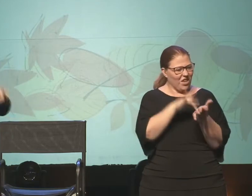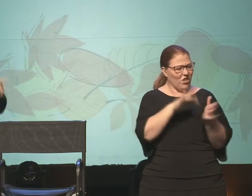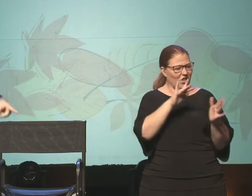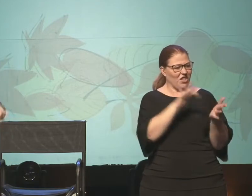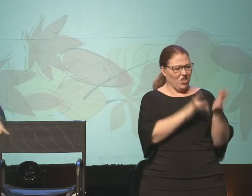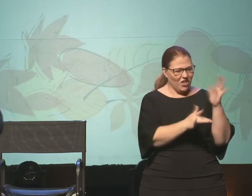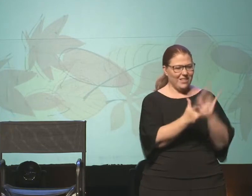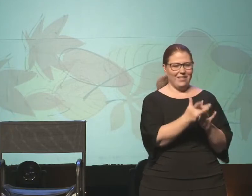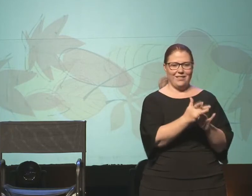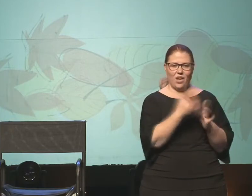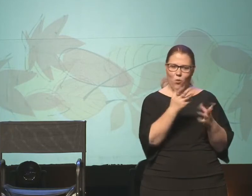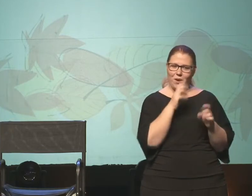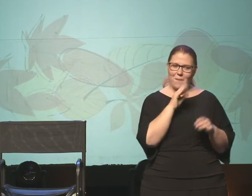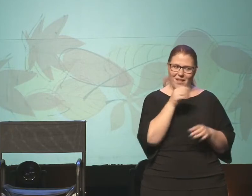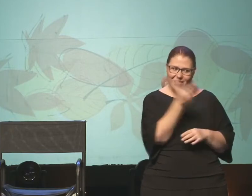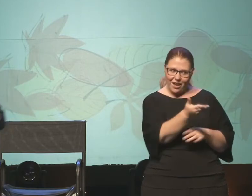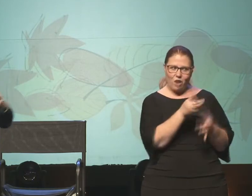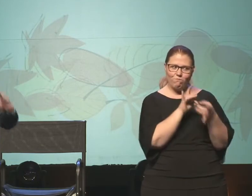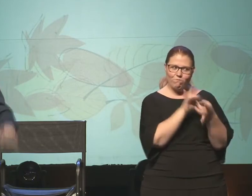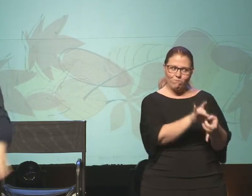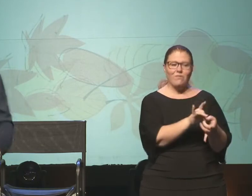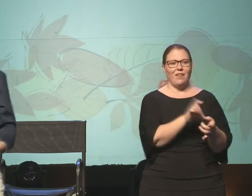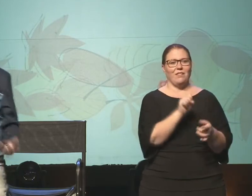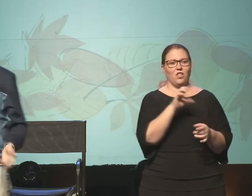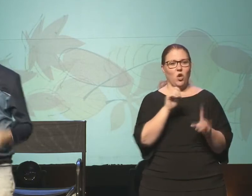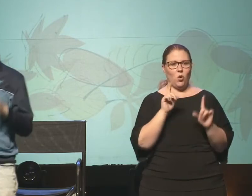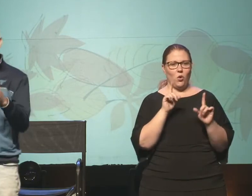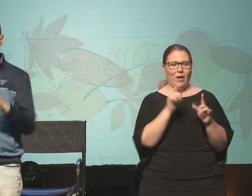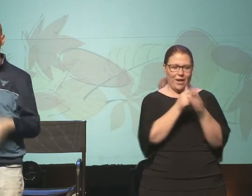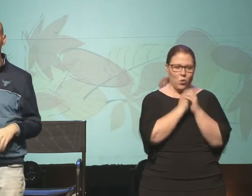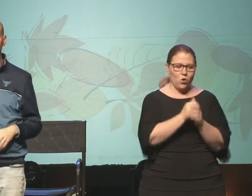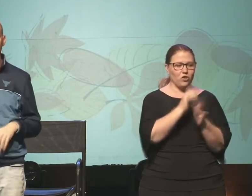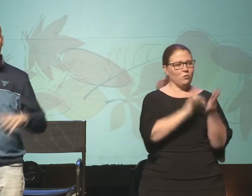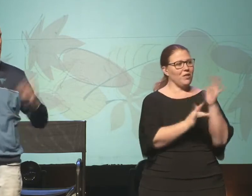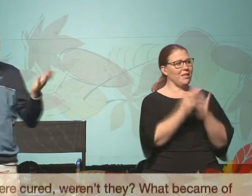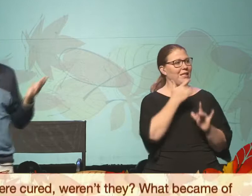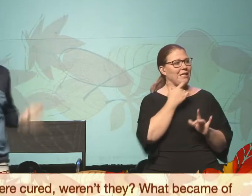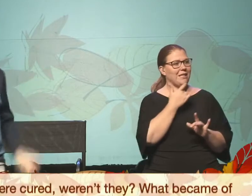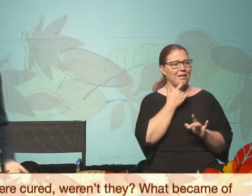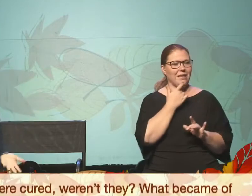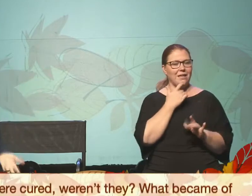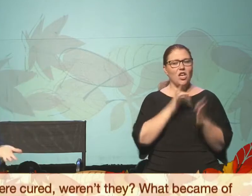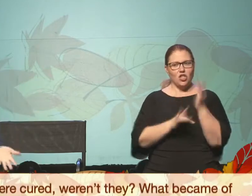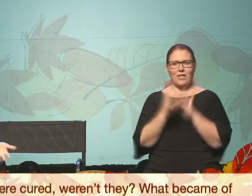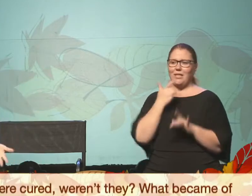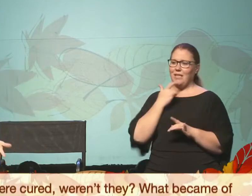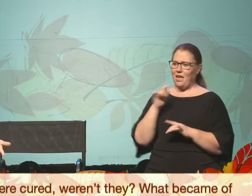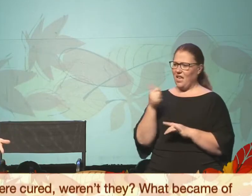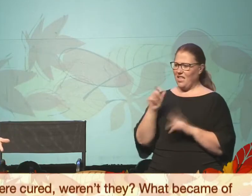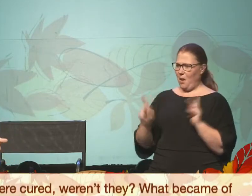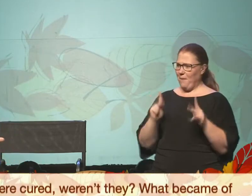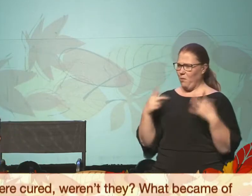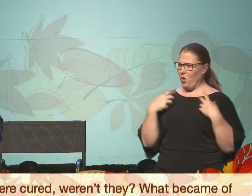And that's where he wanted to be. So he comes back, he falls in worship, and Jesus says to him, ten were cured, weren't they?